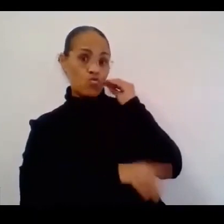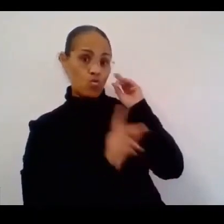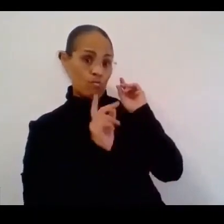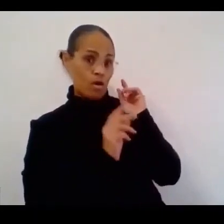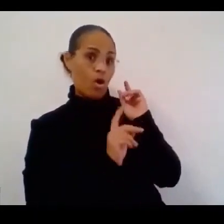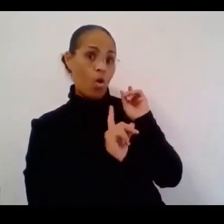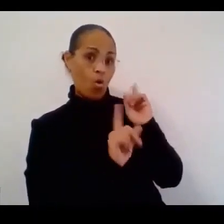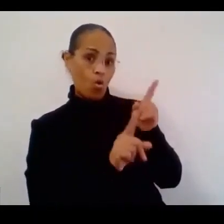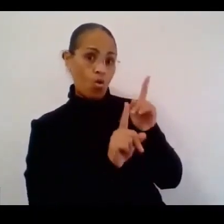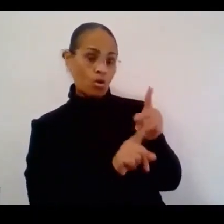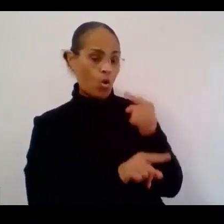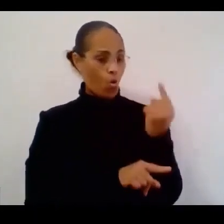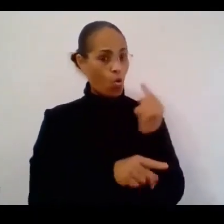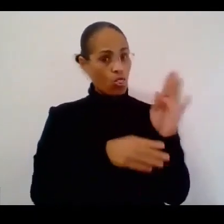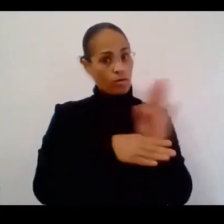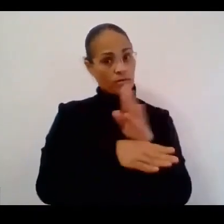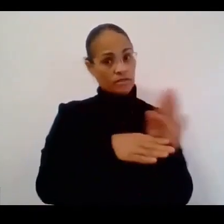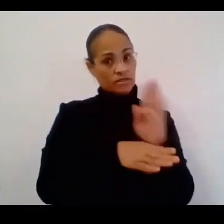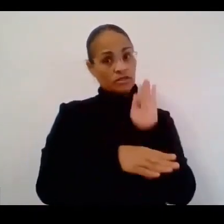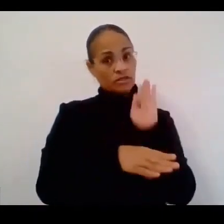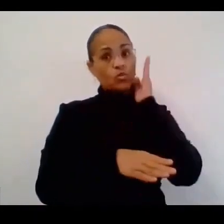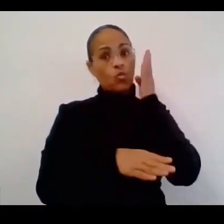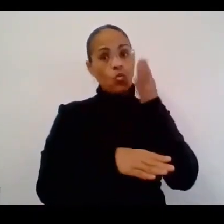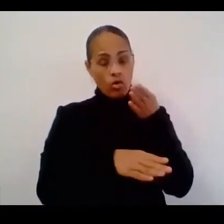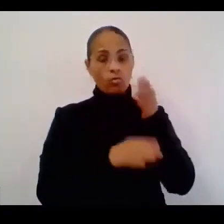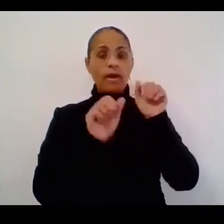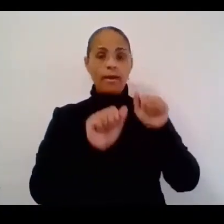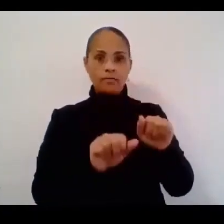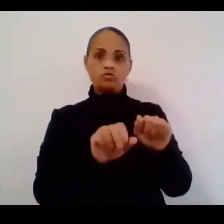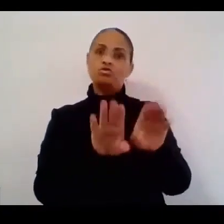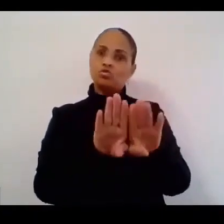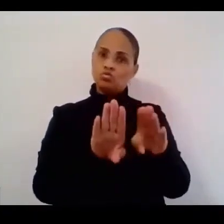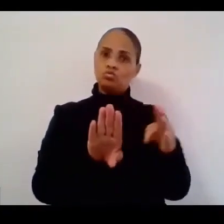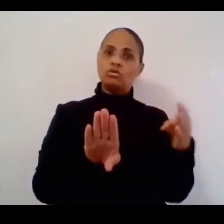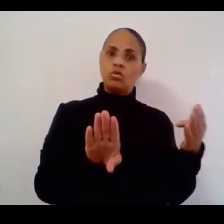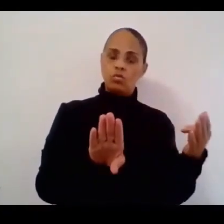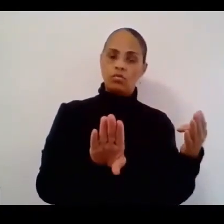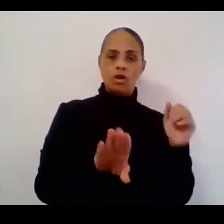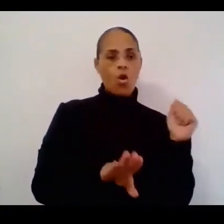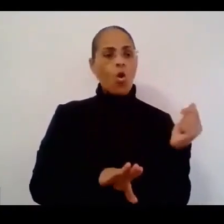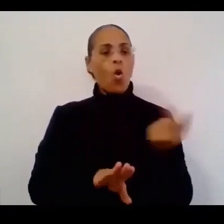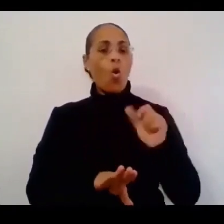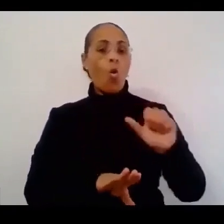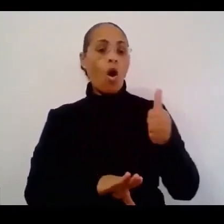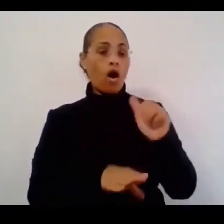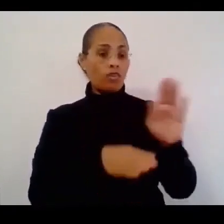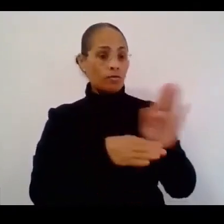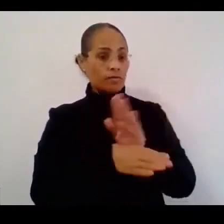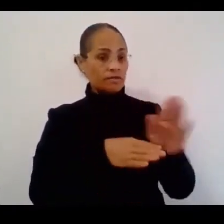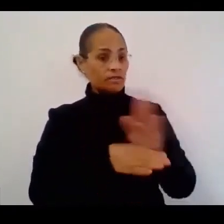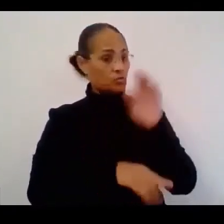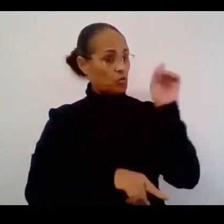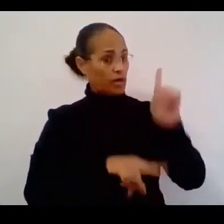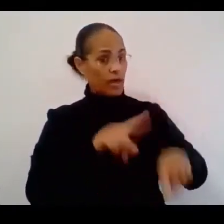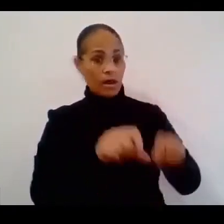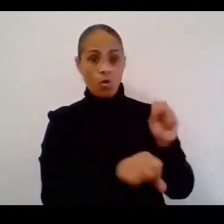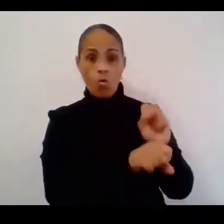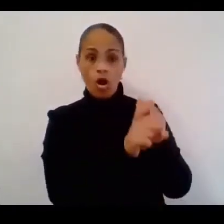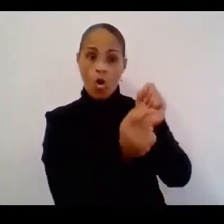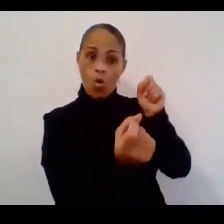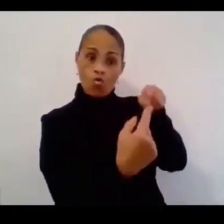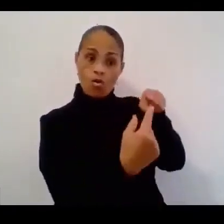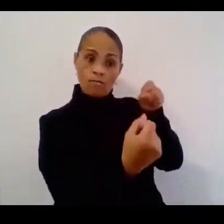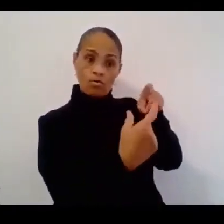These are the only businesses that will be able to remain open. All other businesses which cannot operate remotely